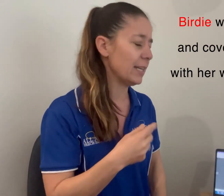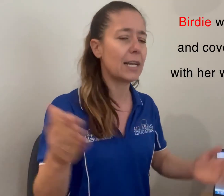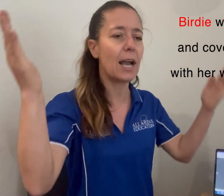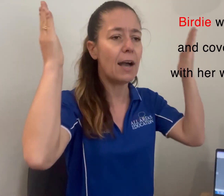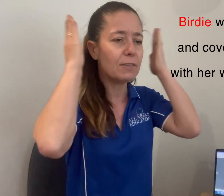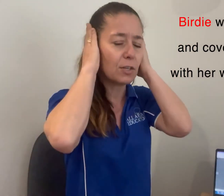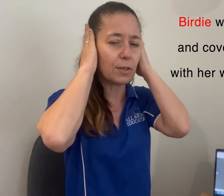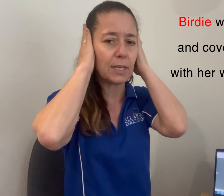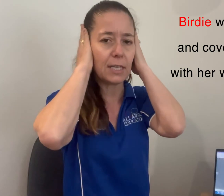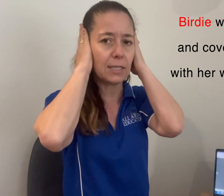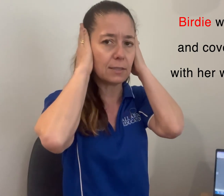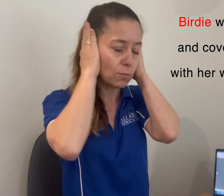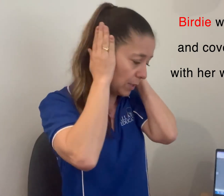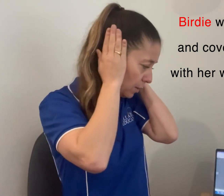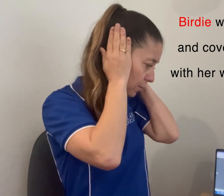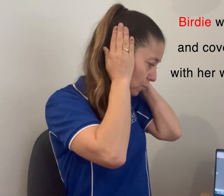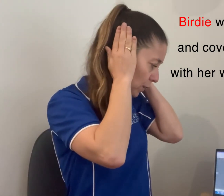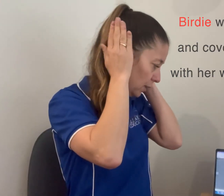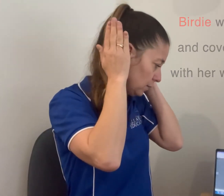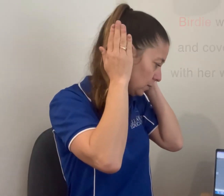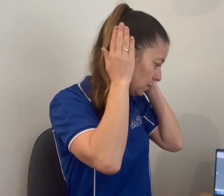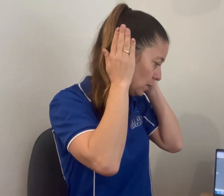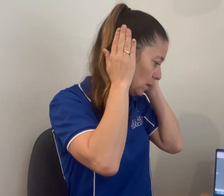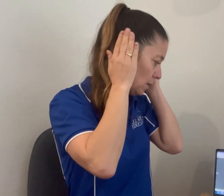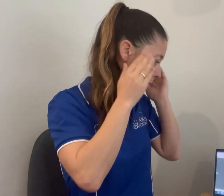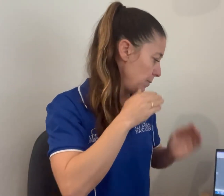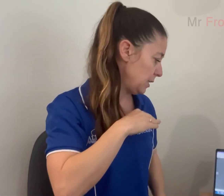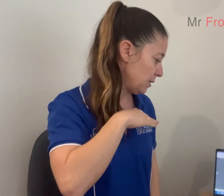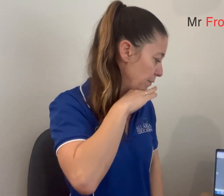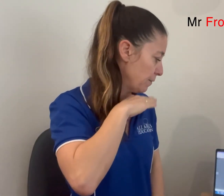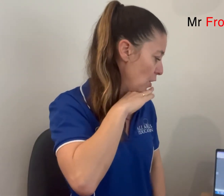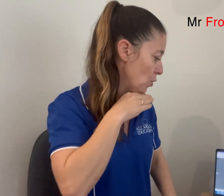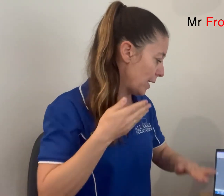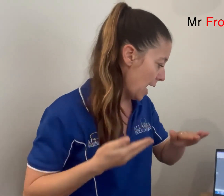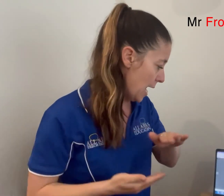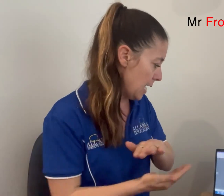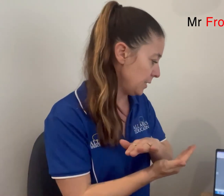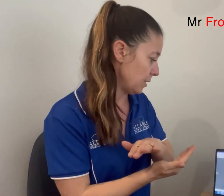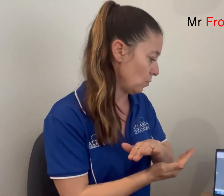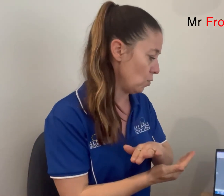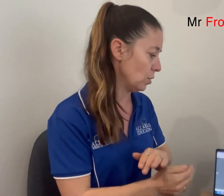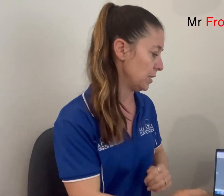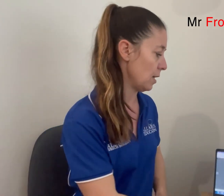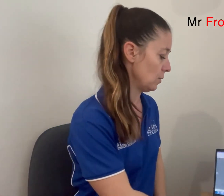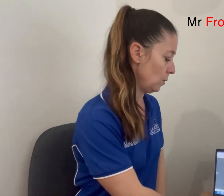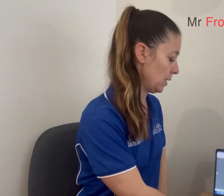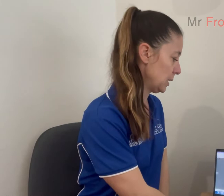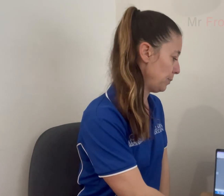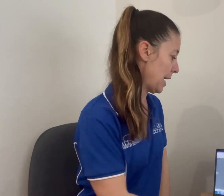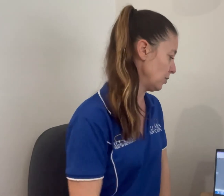covered her ears with her wings. Mr Frog went under the water with a splash.